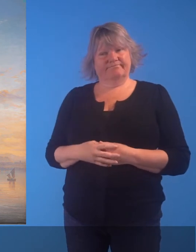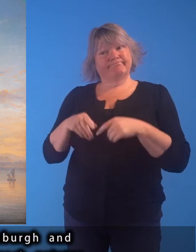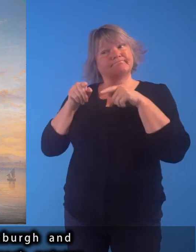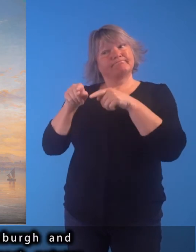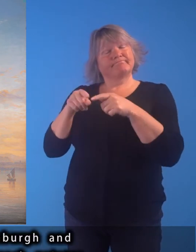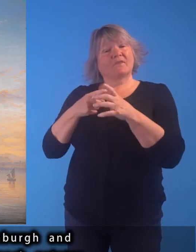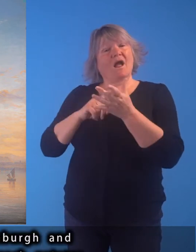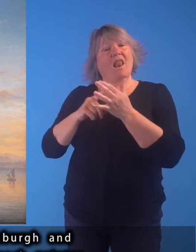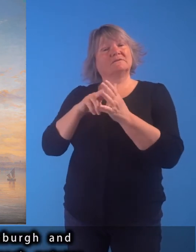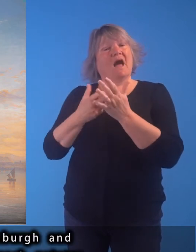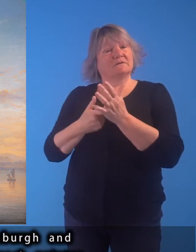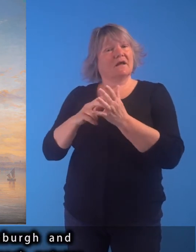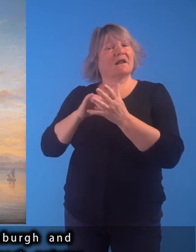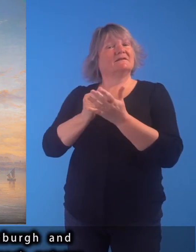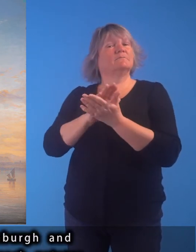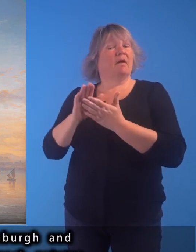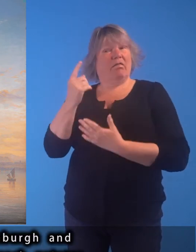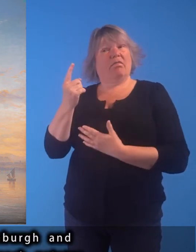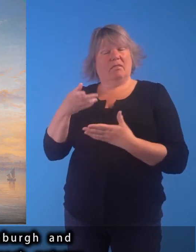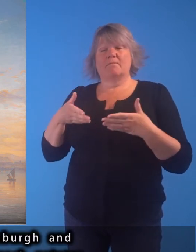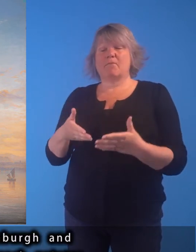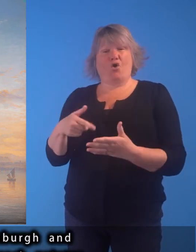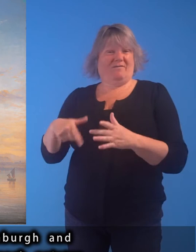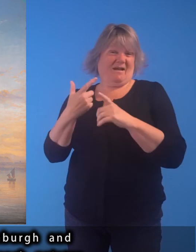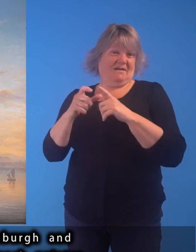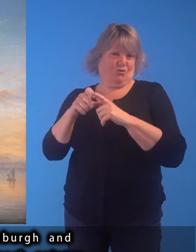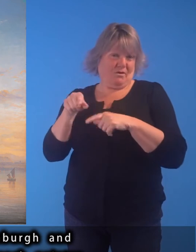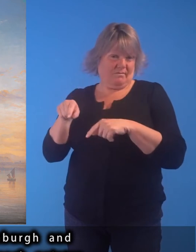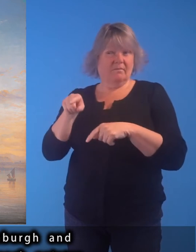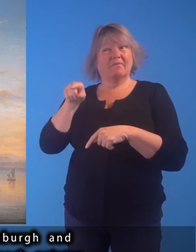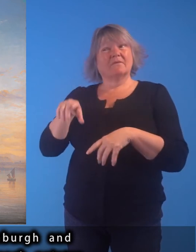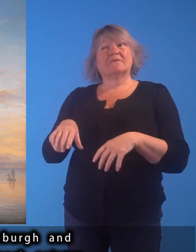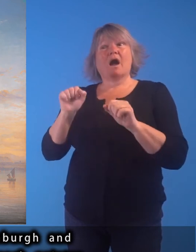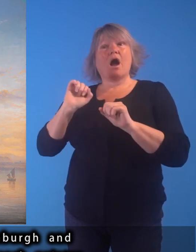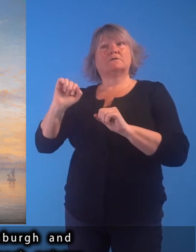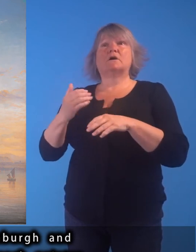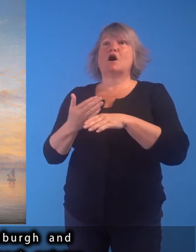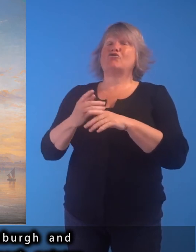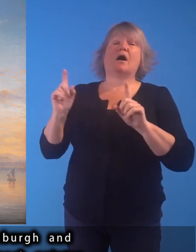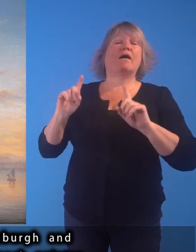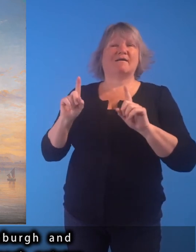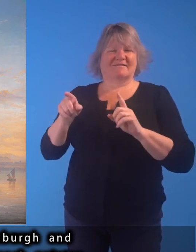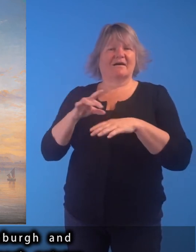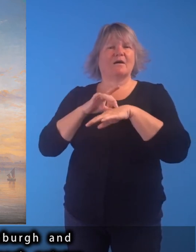Alexander Naismith was born in Edinburgh, and started his career as an apprentice coach painter.